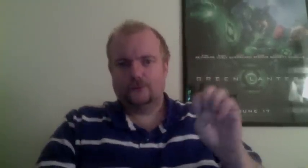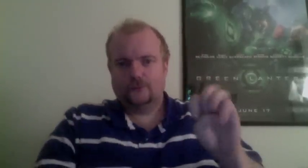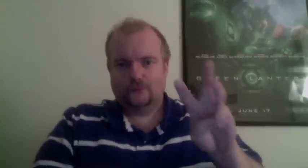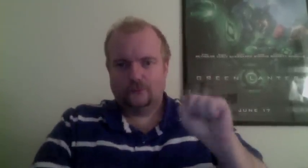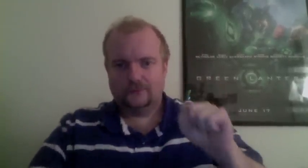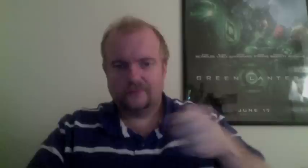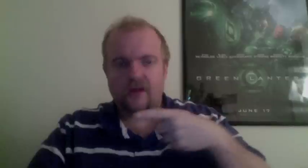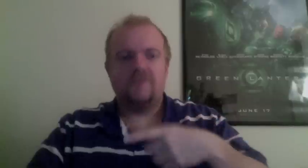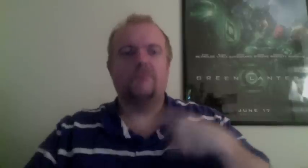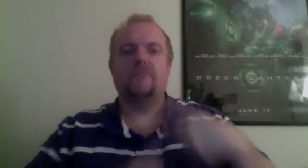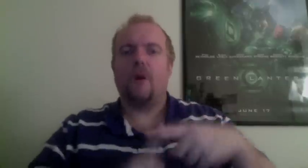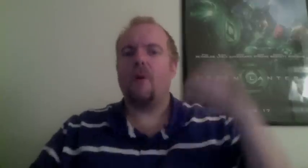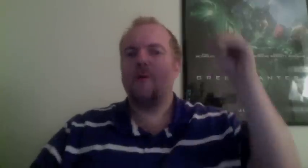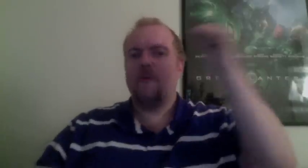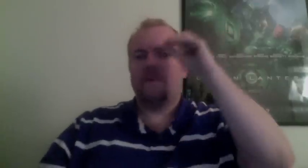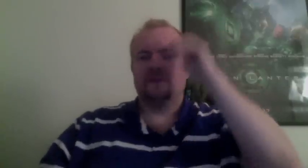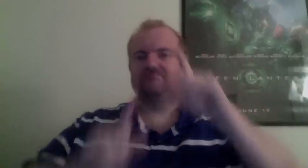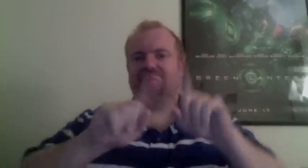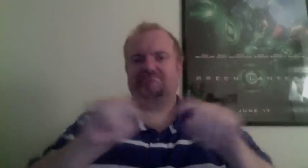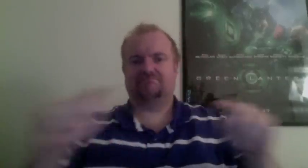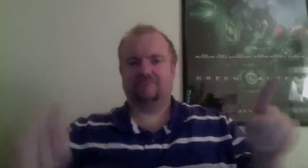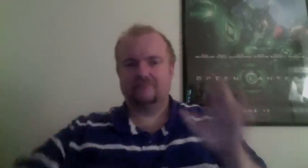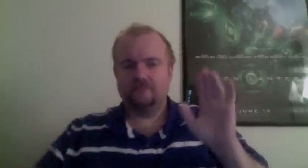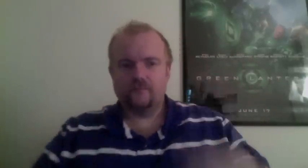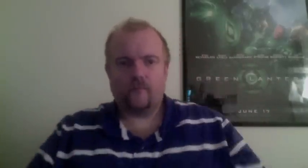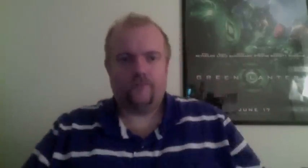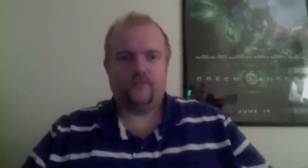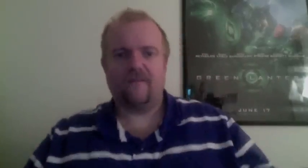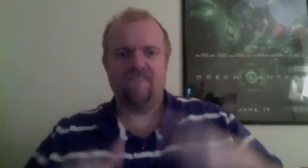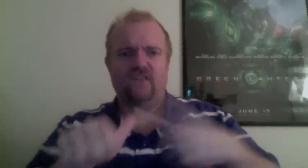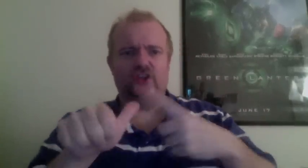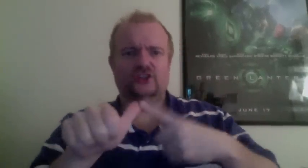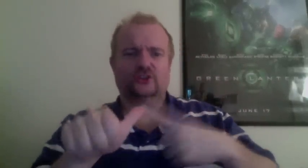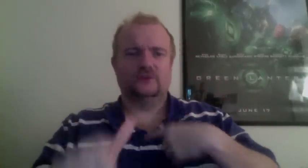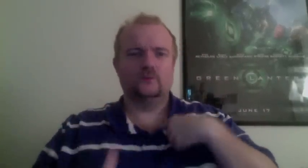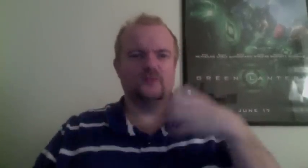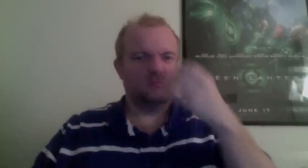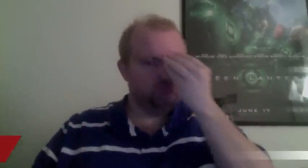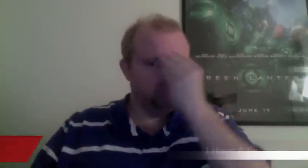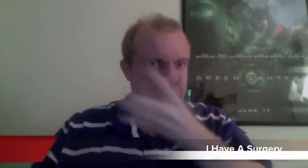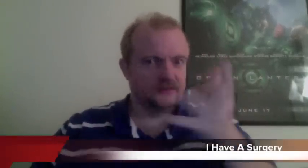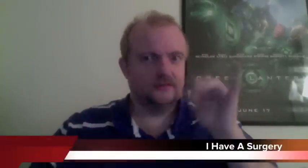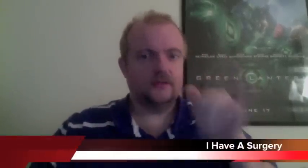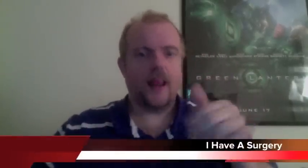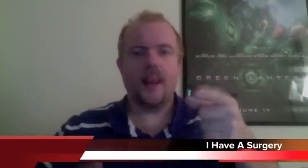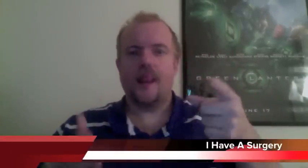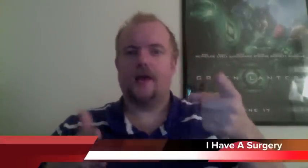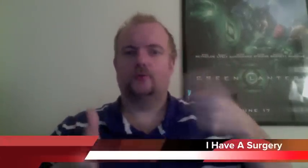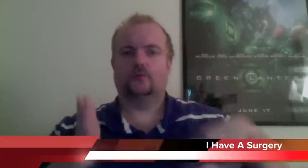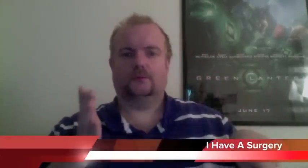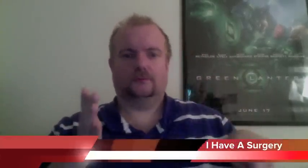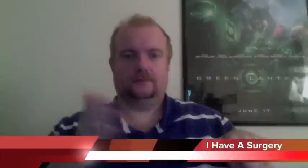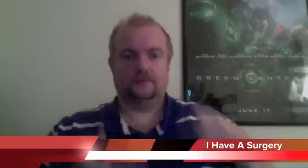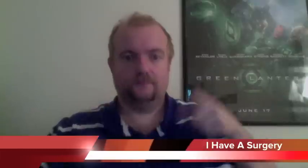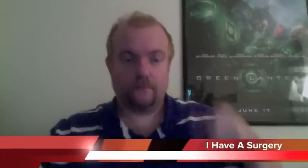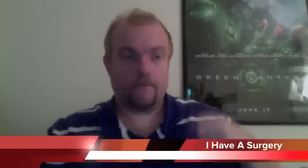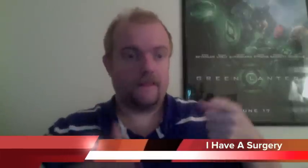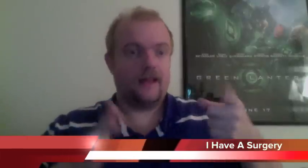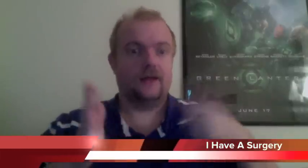If you're tired of going around in circles, it may be time to ask your gastroenterologist about Humira, because with